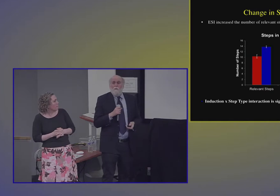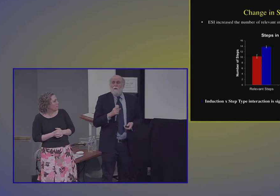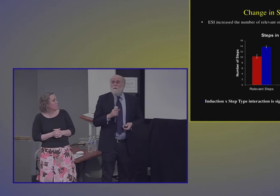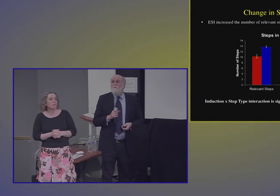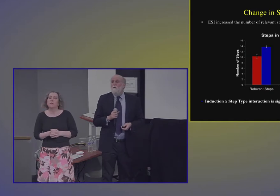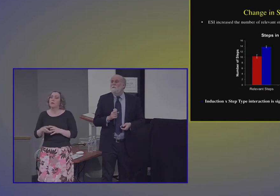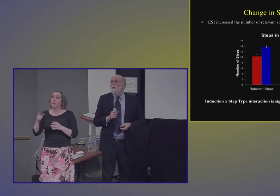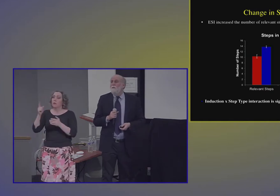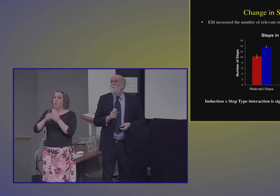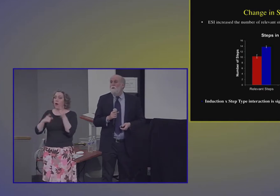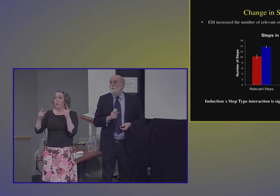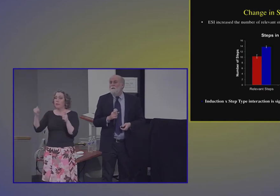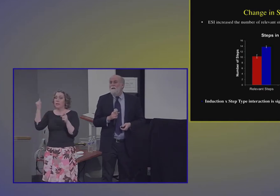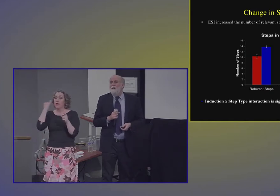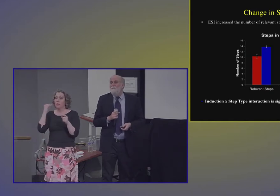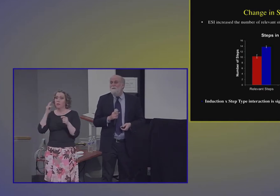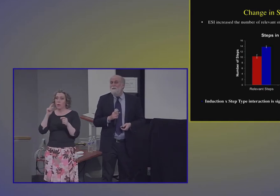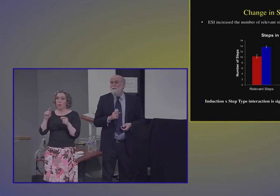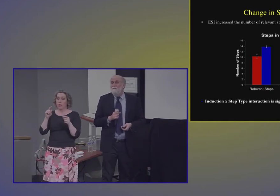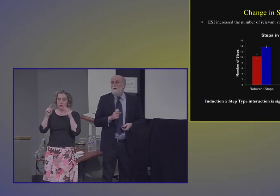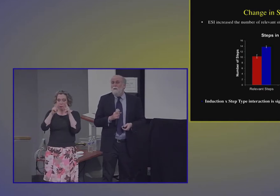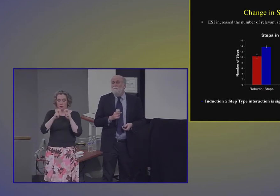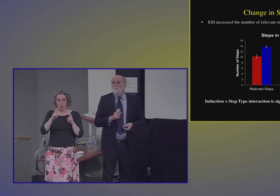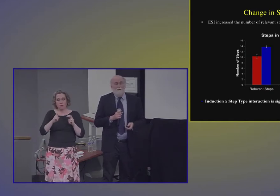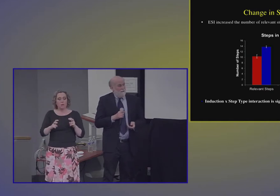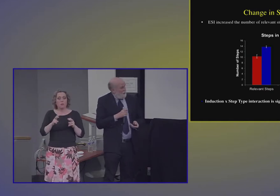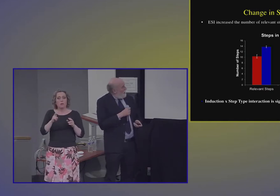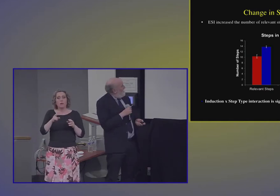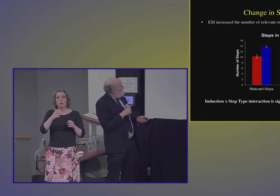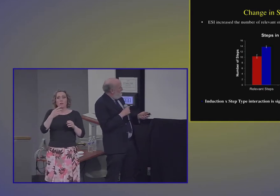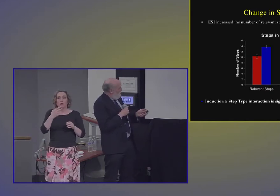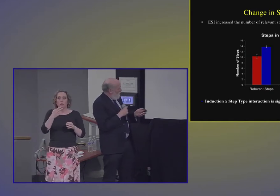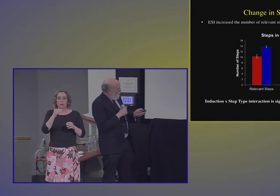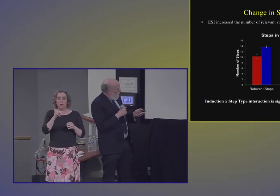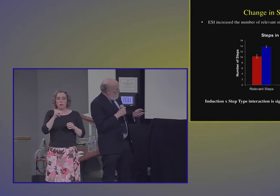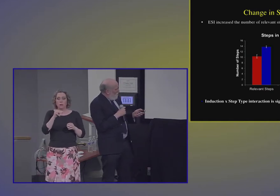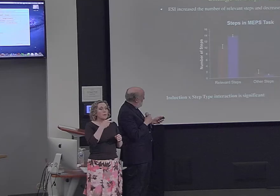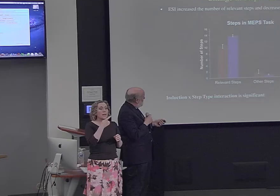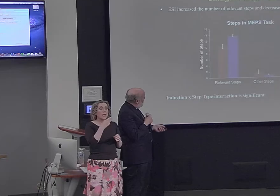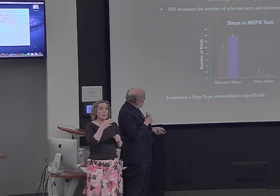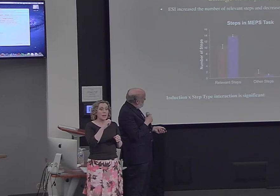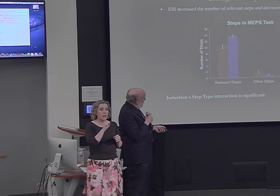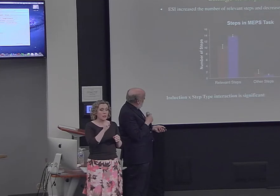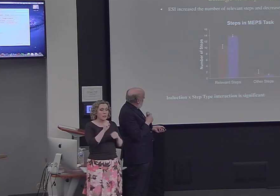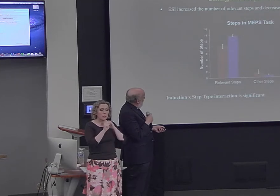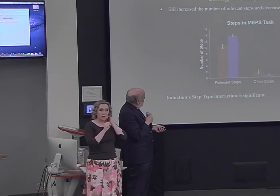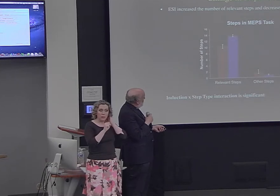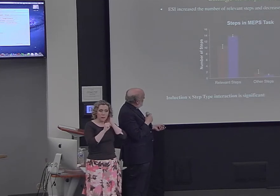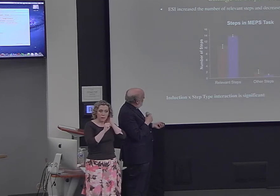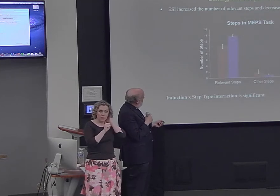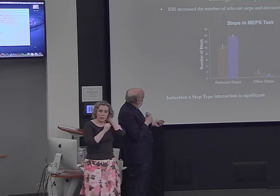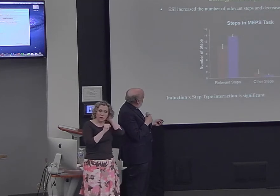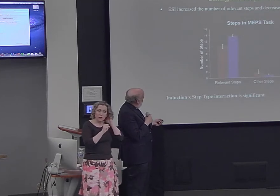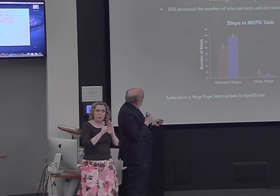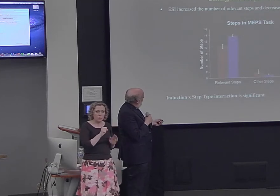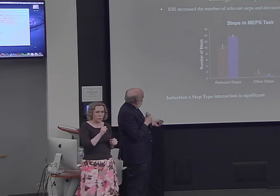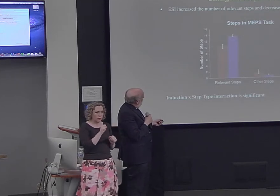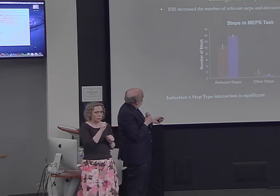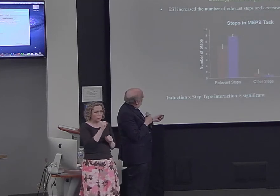we look first at the personalized means and problem-solving task, what you will see is that the blue